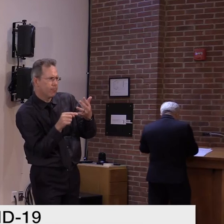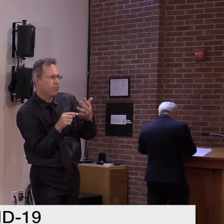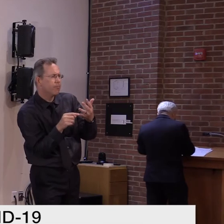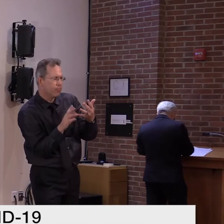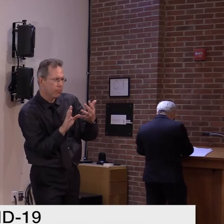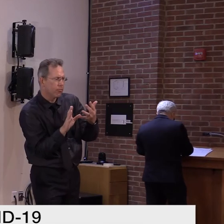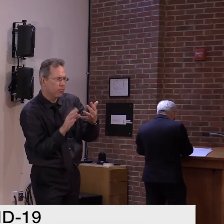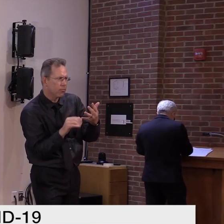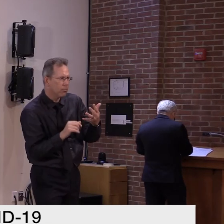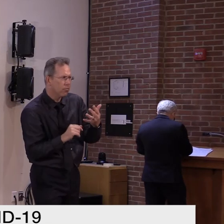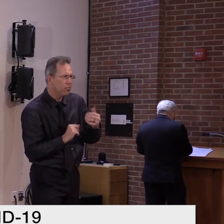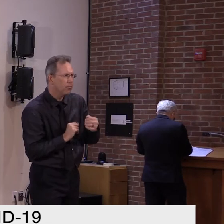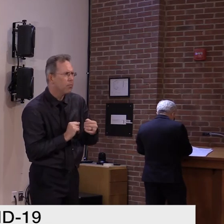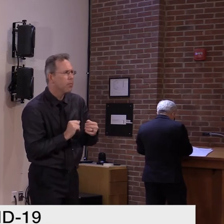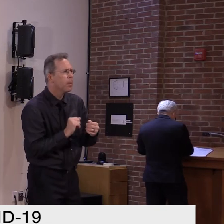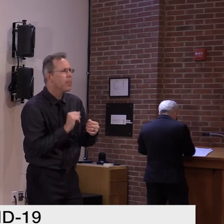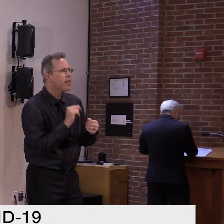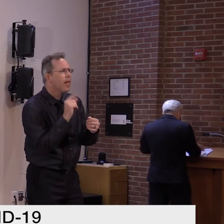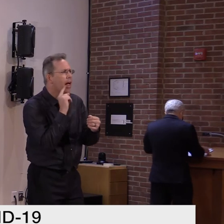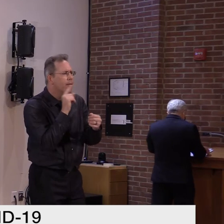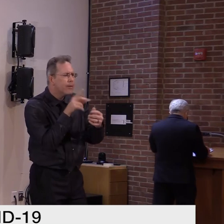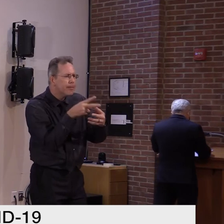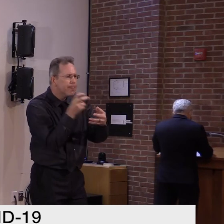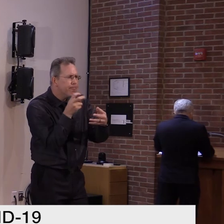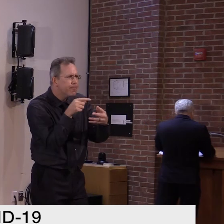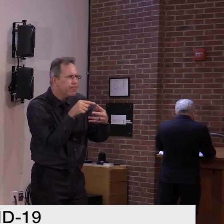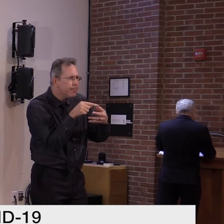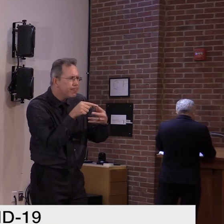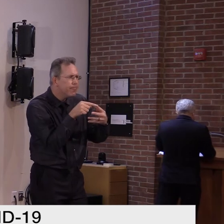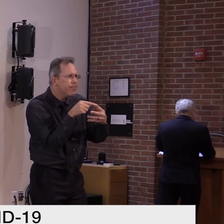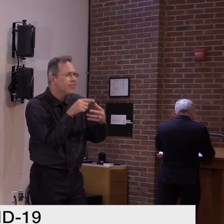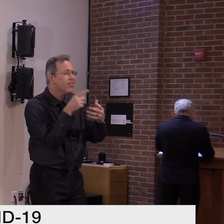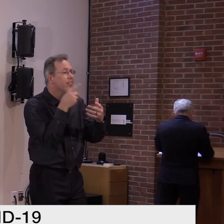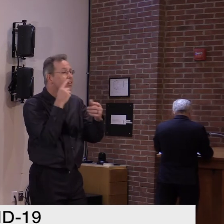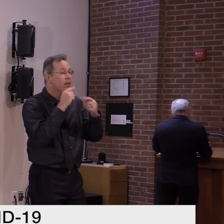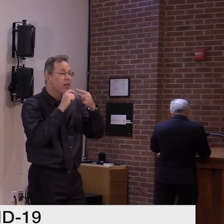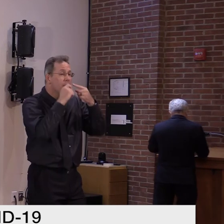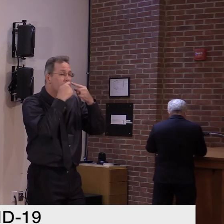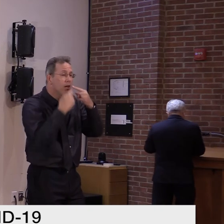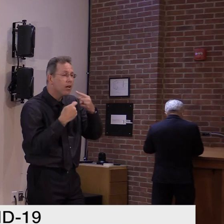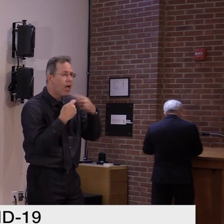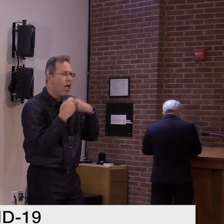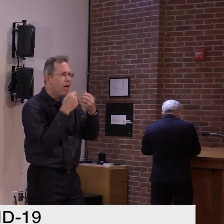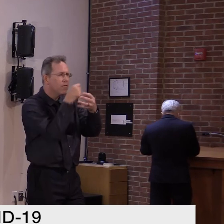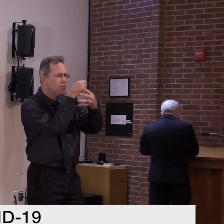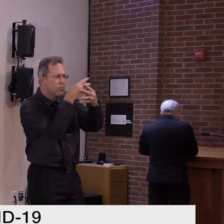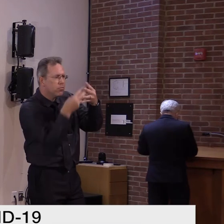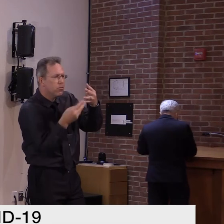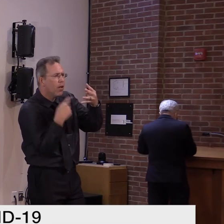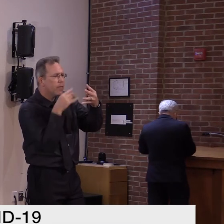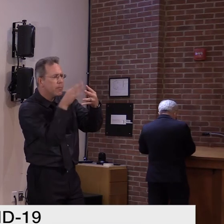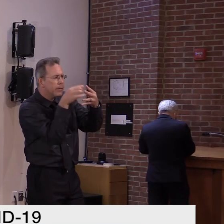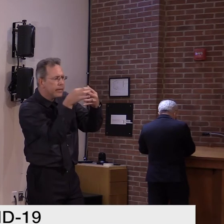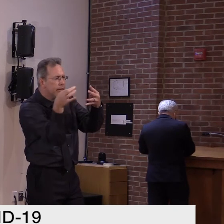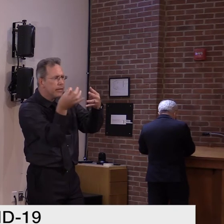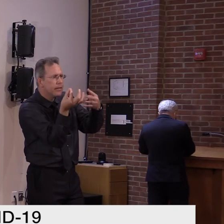an extraction process. The extraction process extracts the viral nucleic acid.